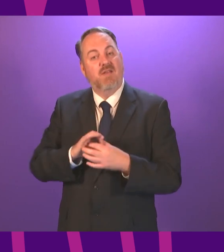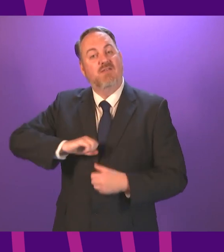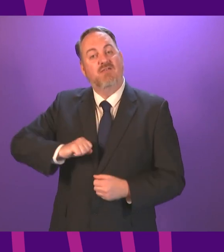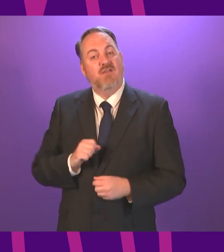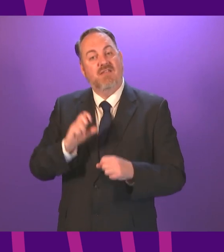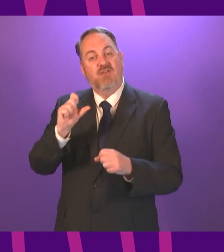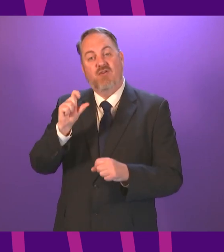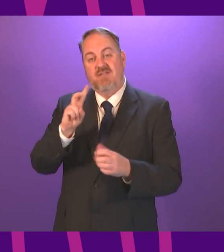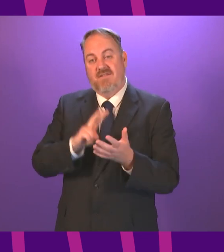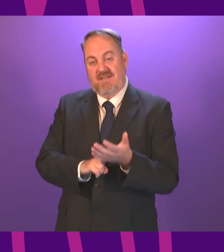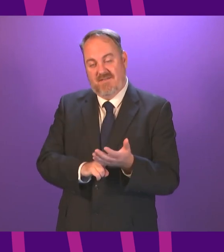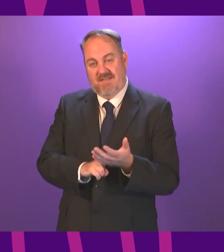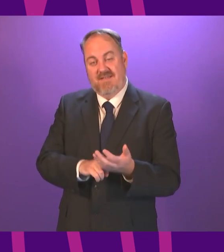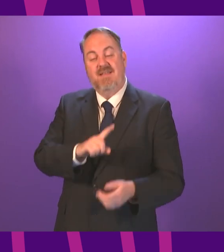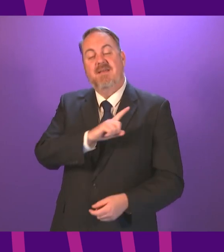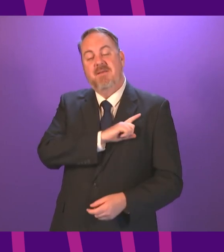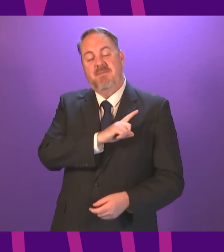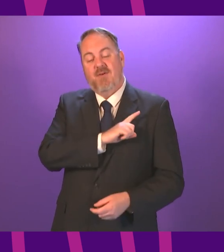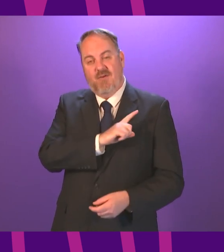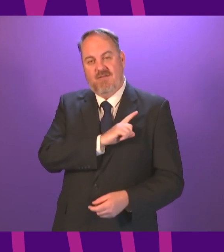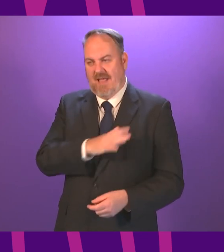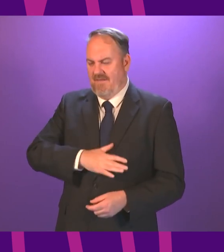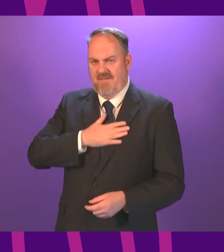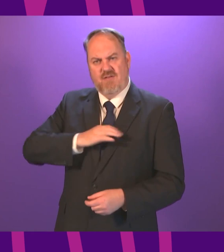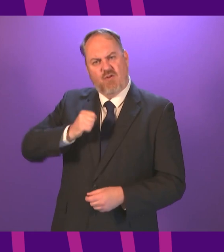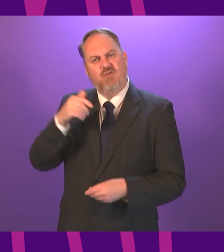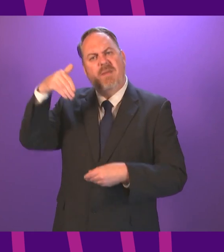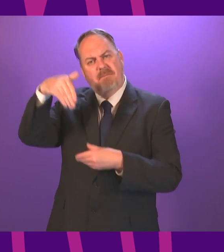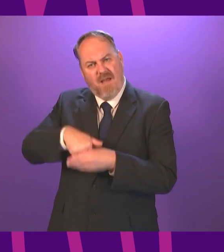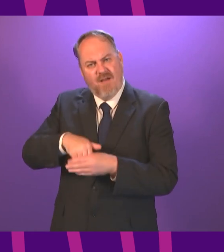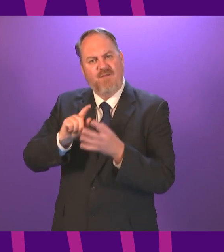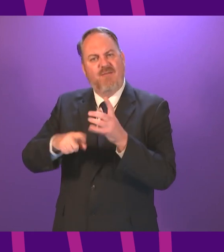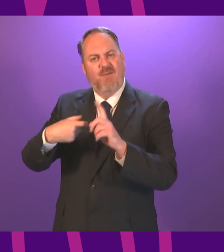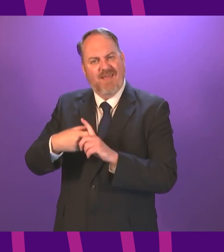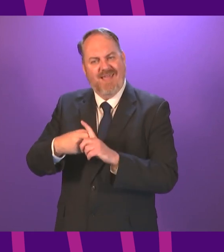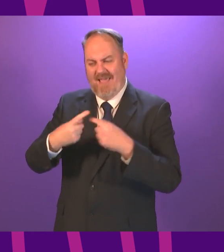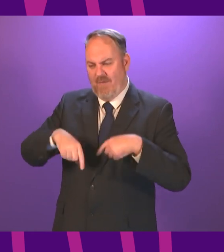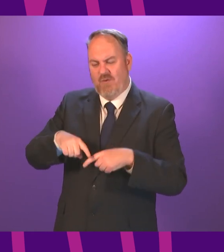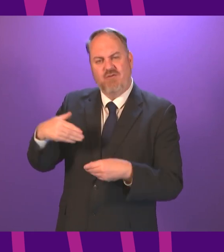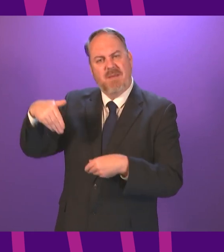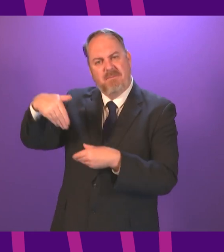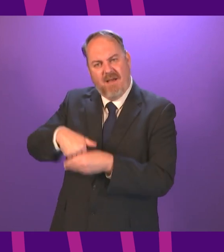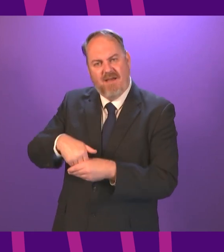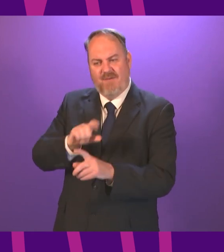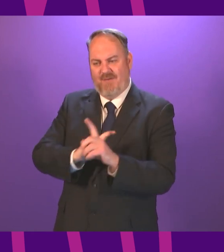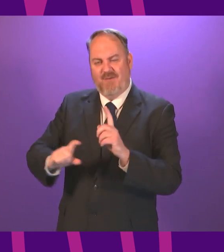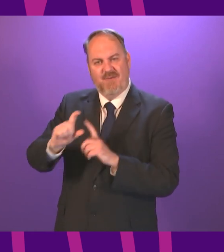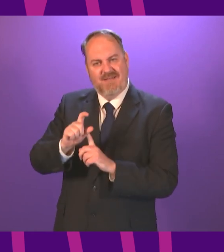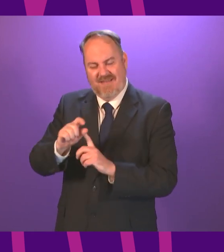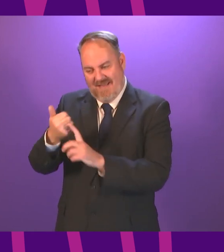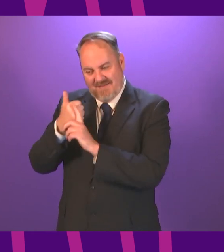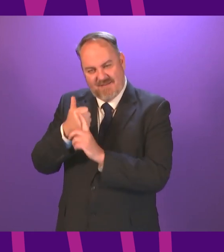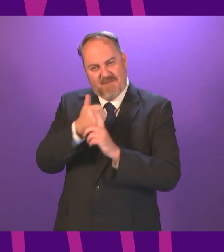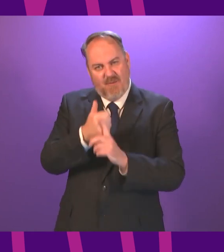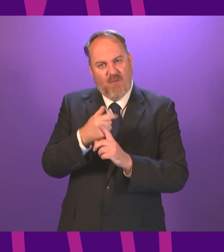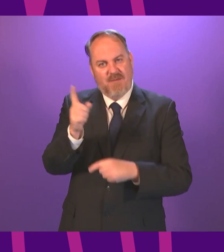I believe that Scotland's place is within the United Kingdom but because elected members should be there to help their community and champion decisions being